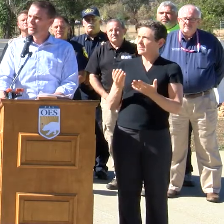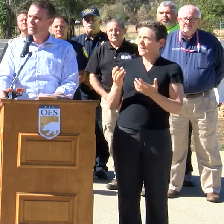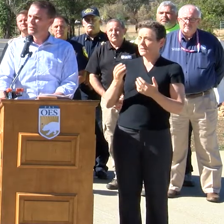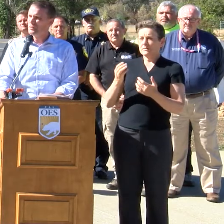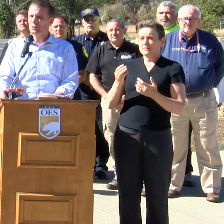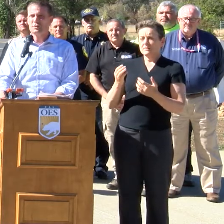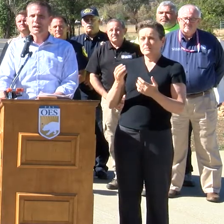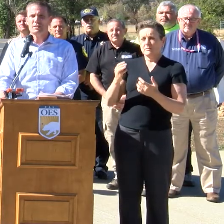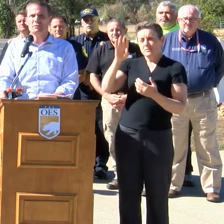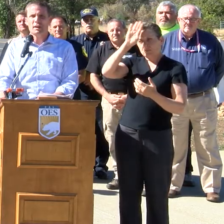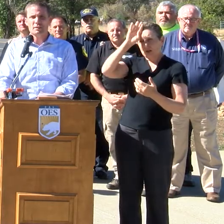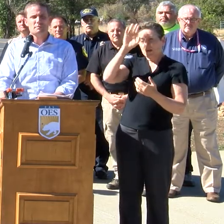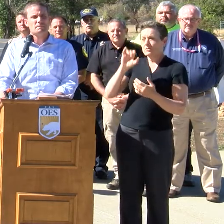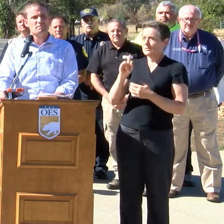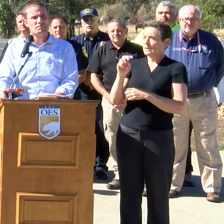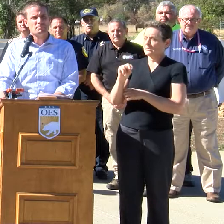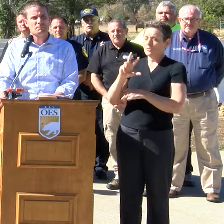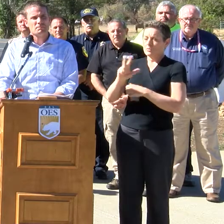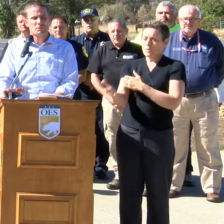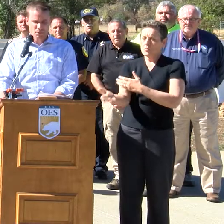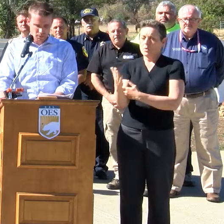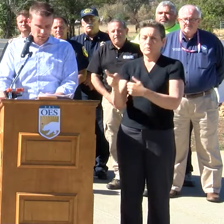the first night of the fire.